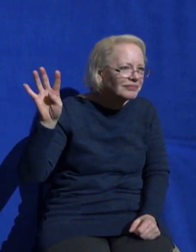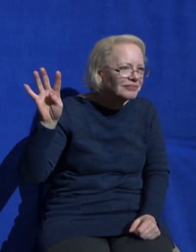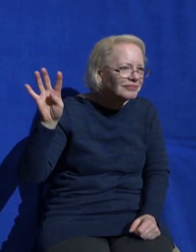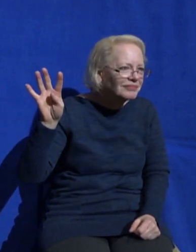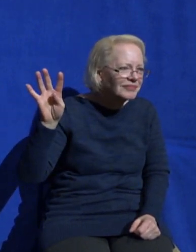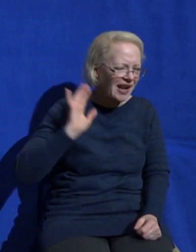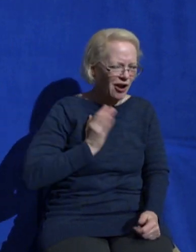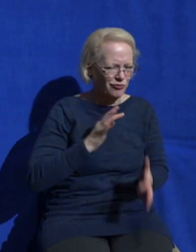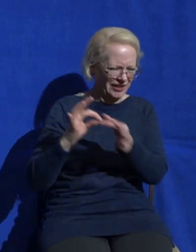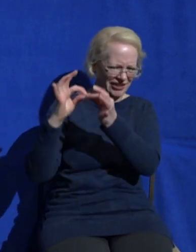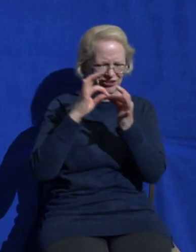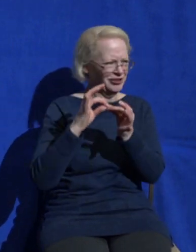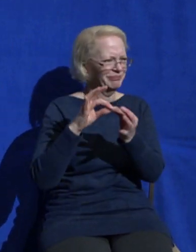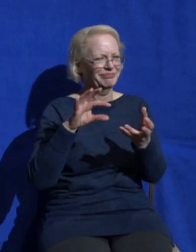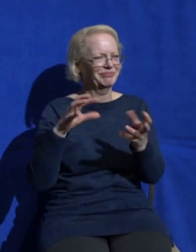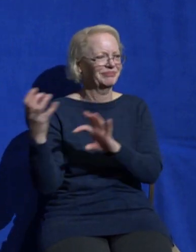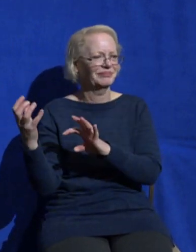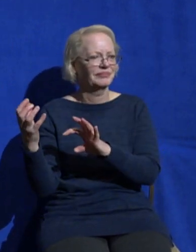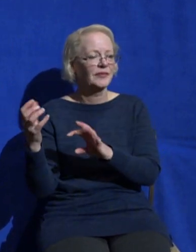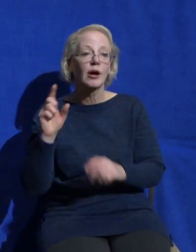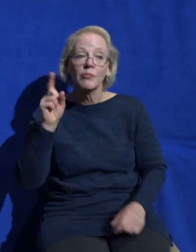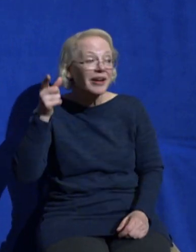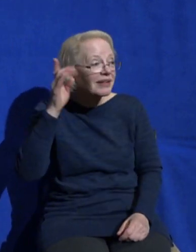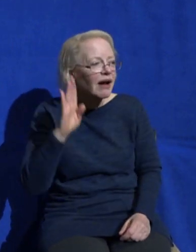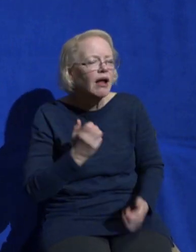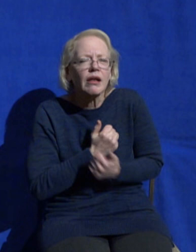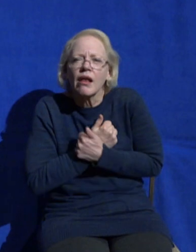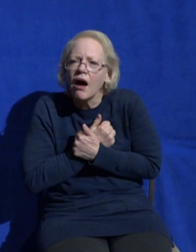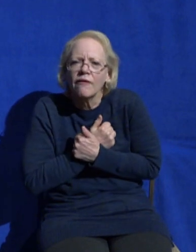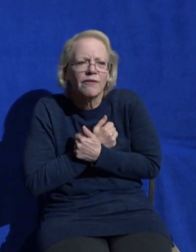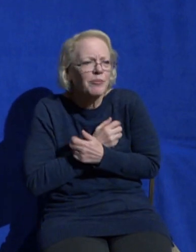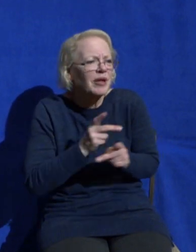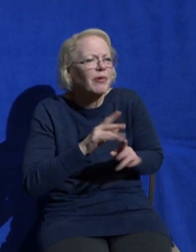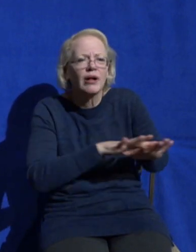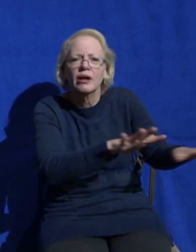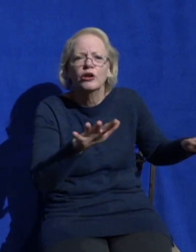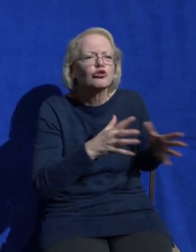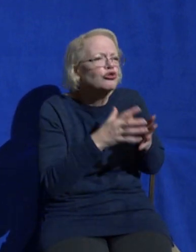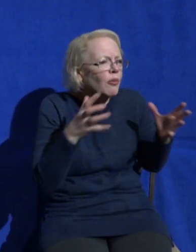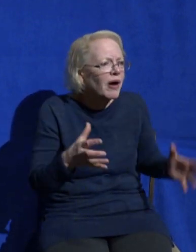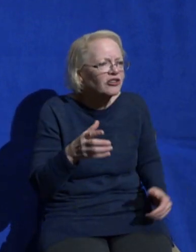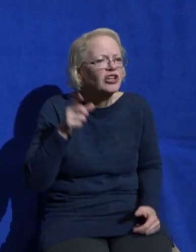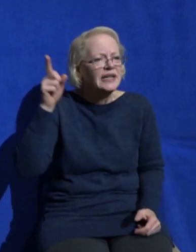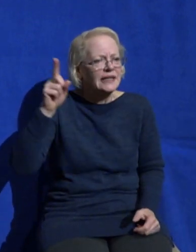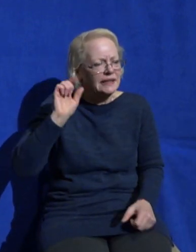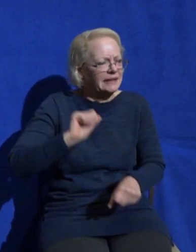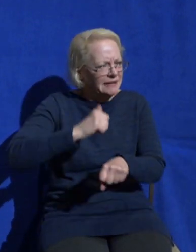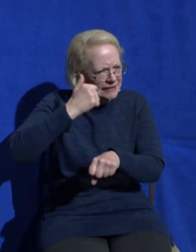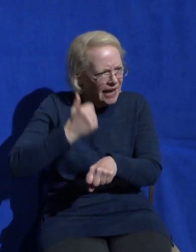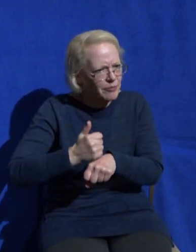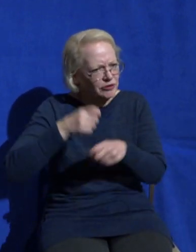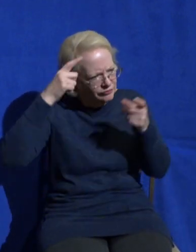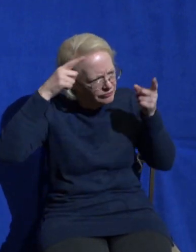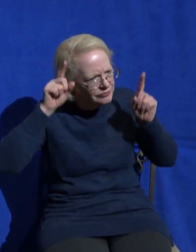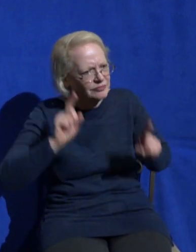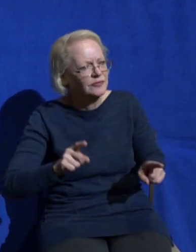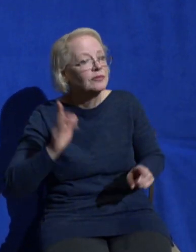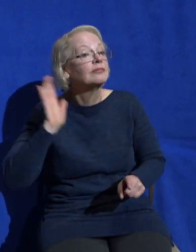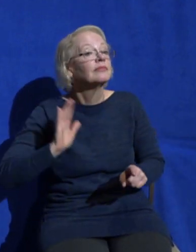and yet God loved humanity so much that he established a covenant relationship with the ancient people of Israel and listen he